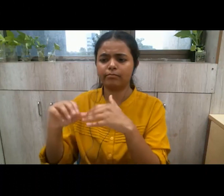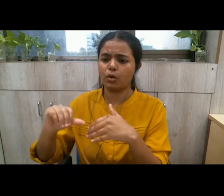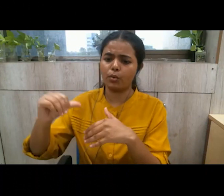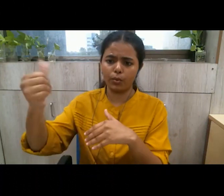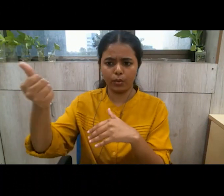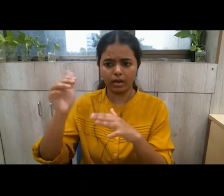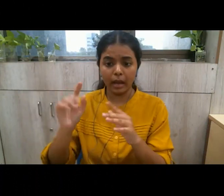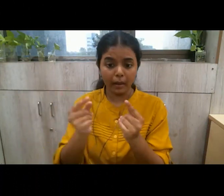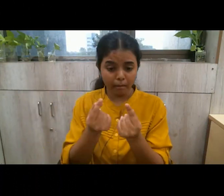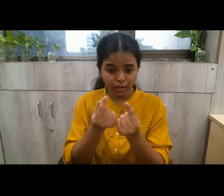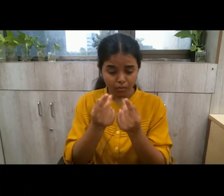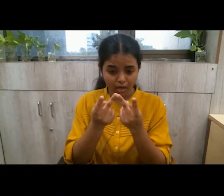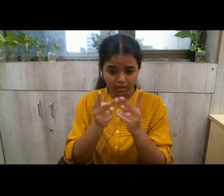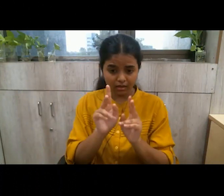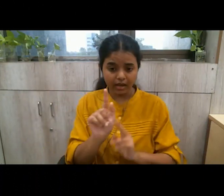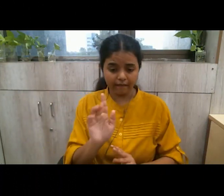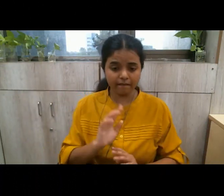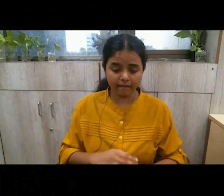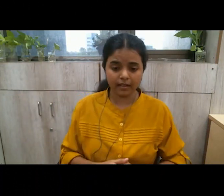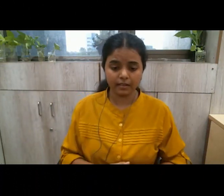but the inference that was made